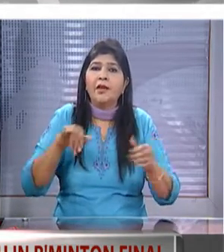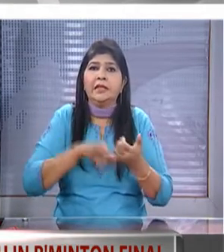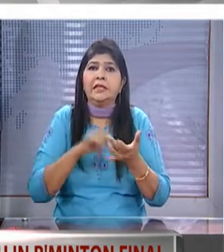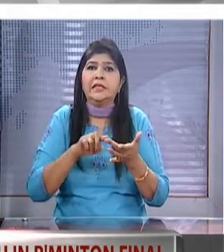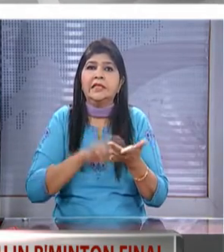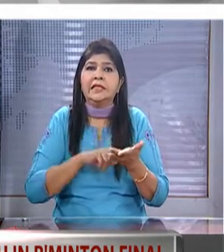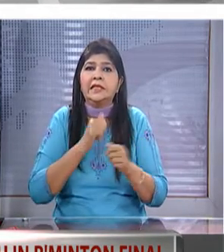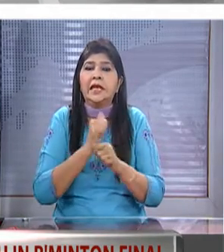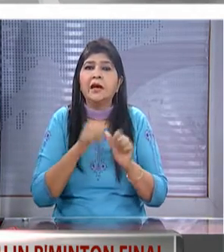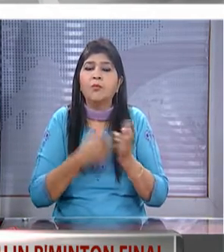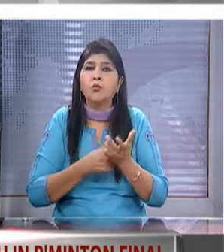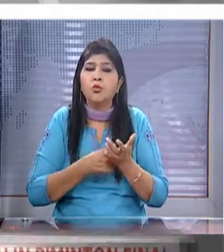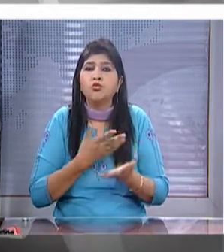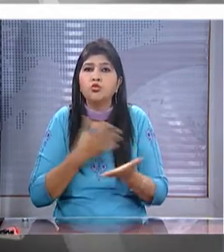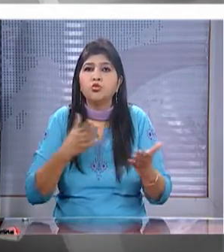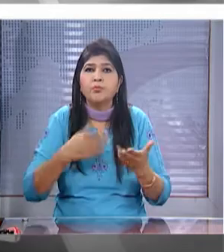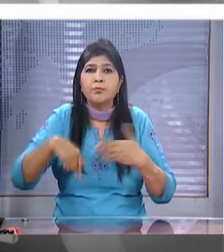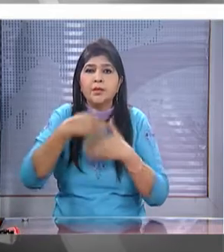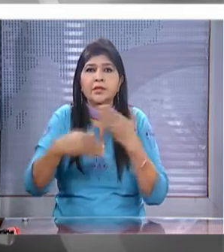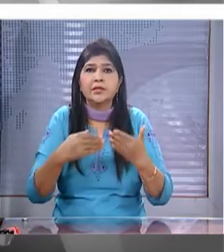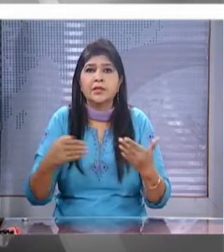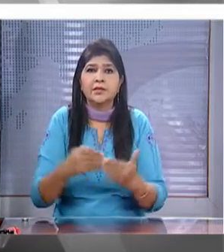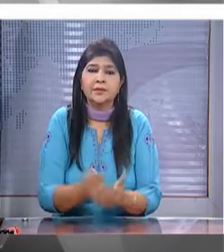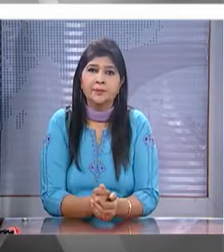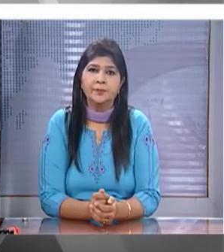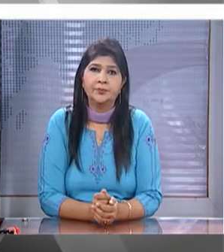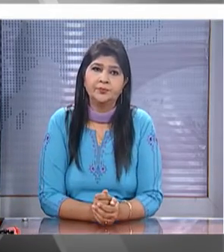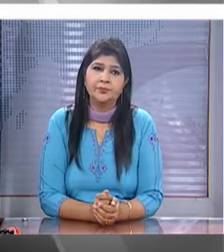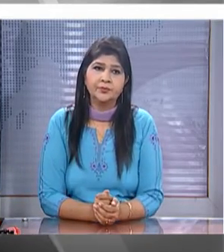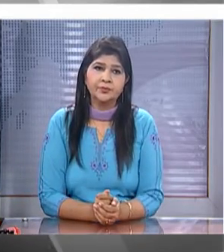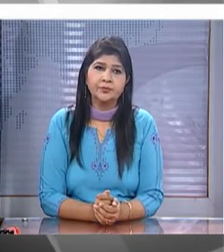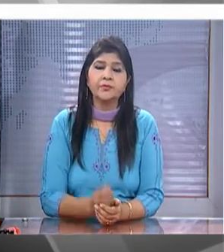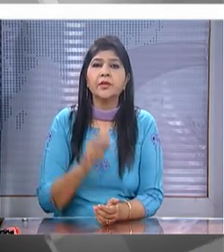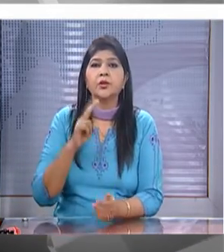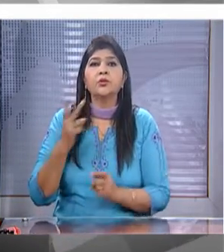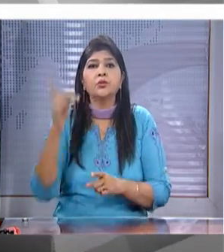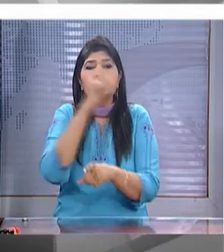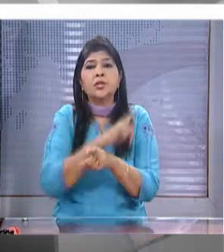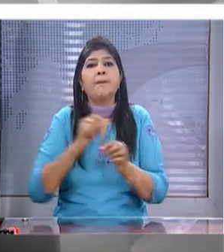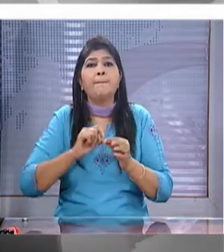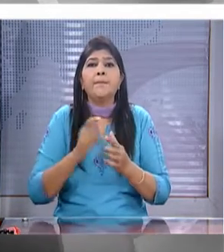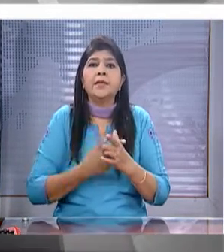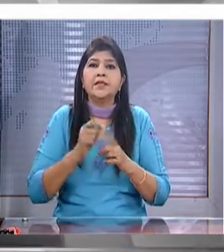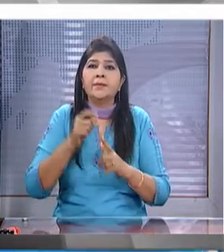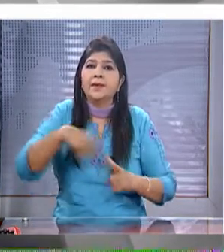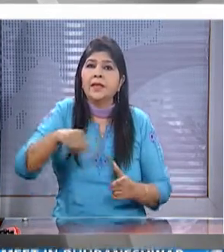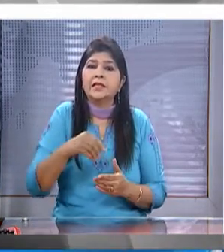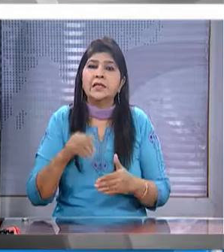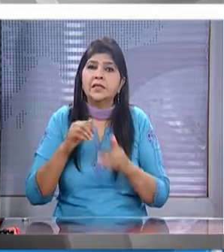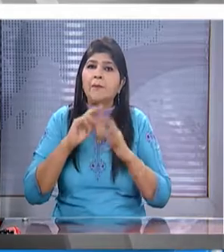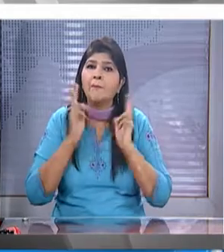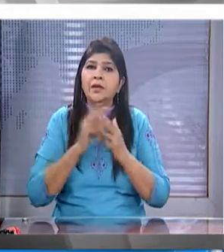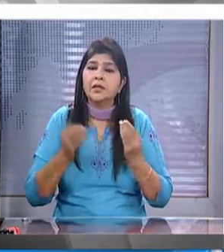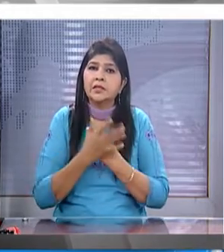super series the two-day bjp national executive meeting began